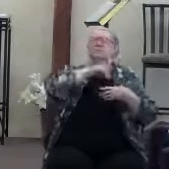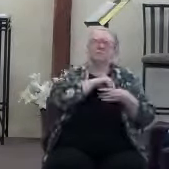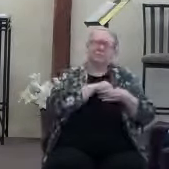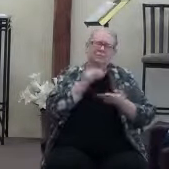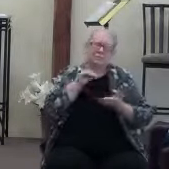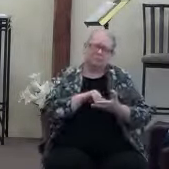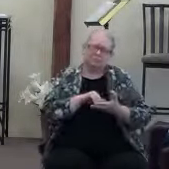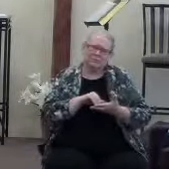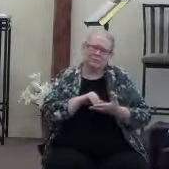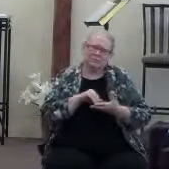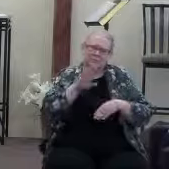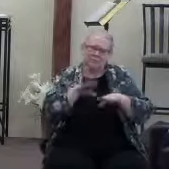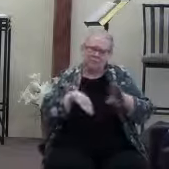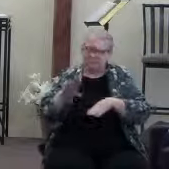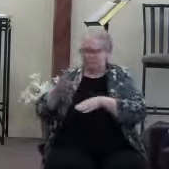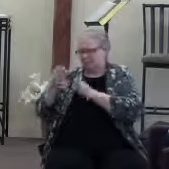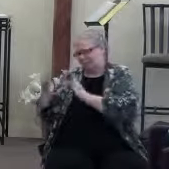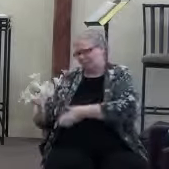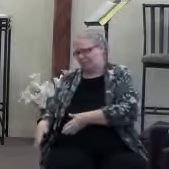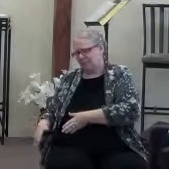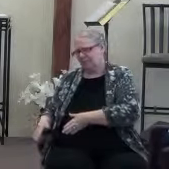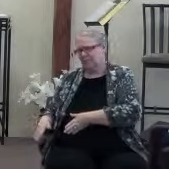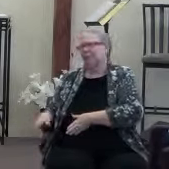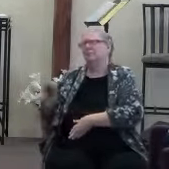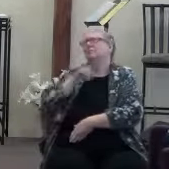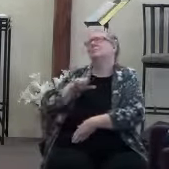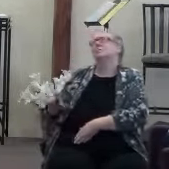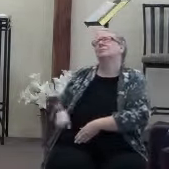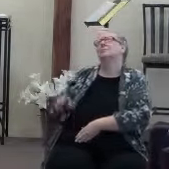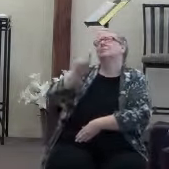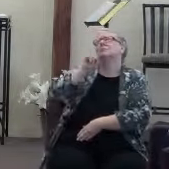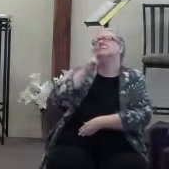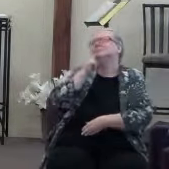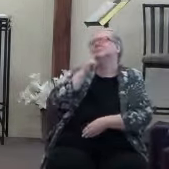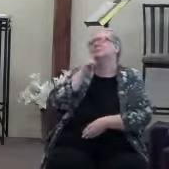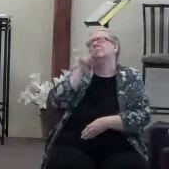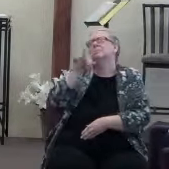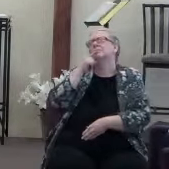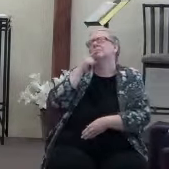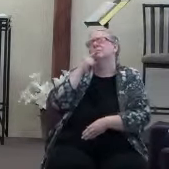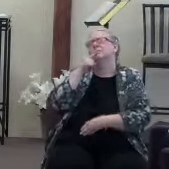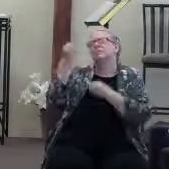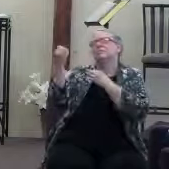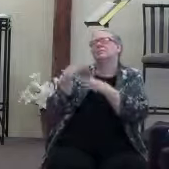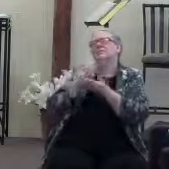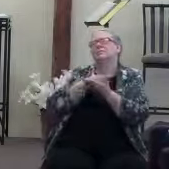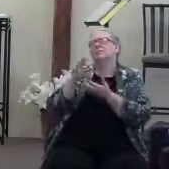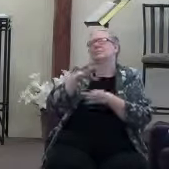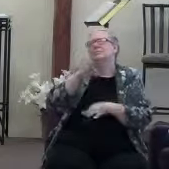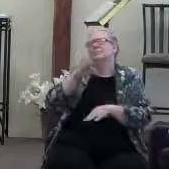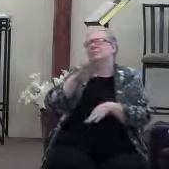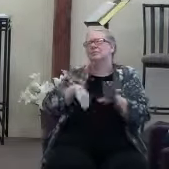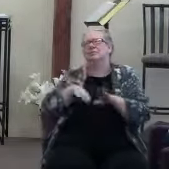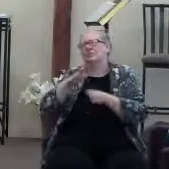walk beside them. Lord, you said you sent the Holy Spirit to walk beside them. And if they haven't asked Him